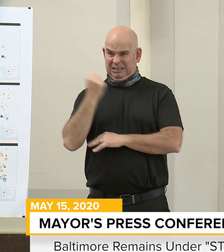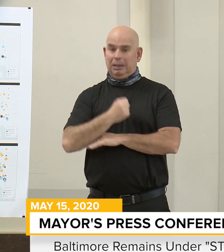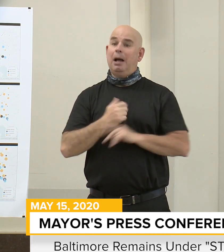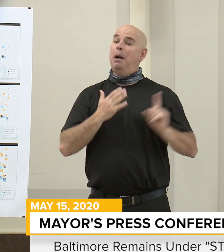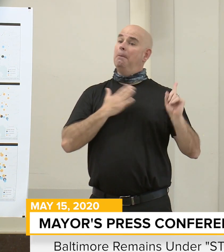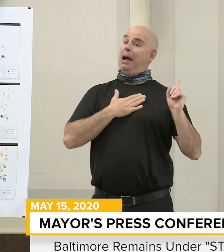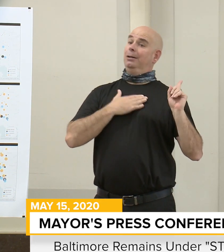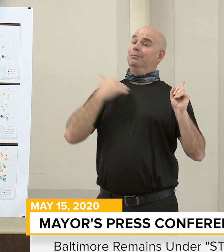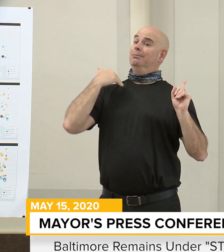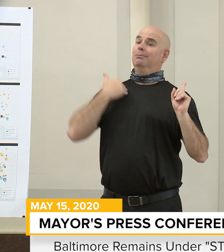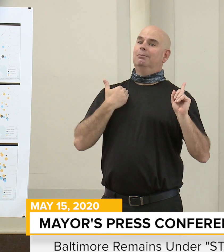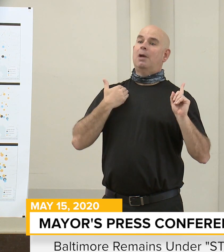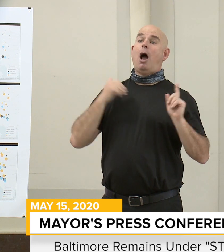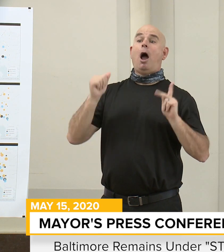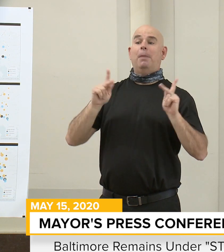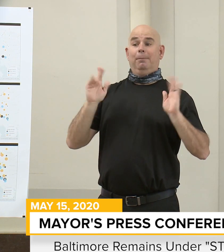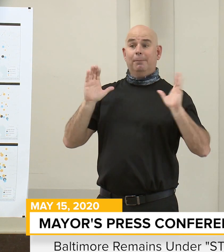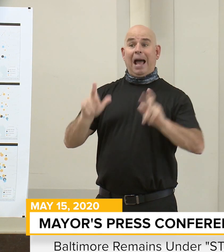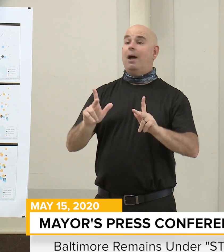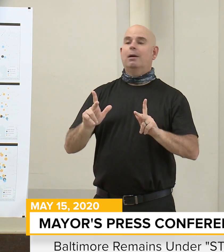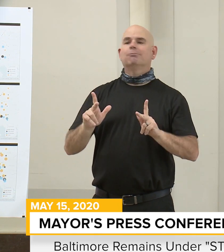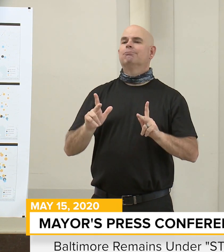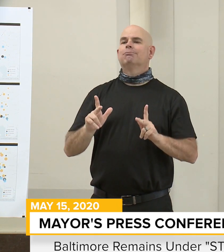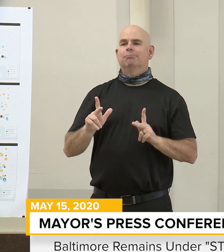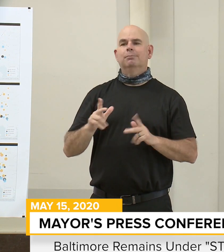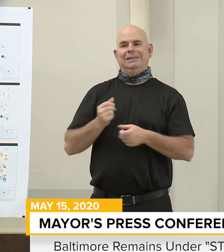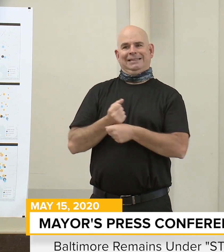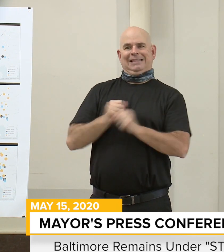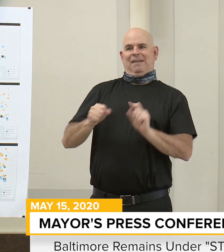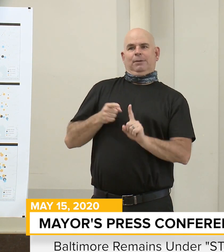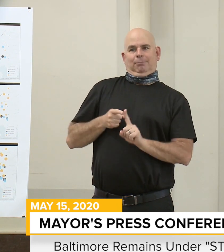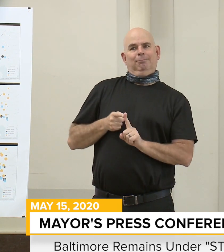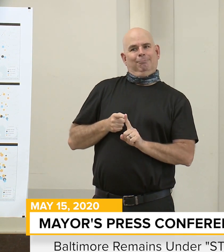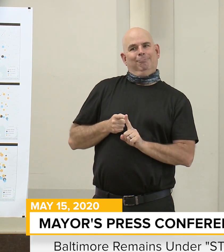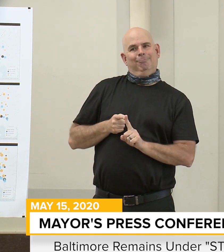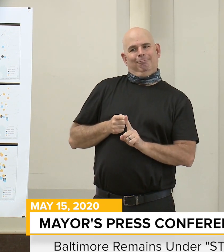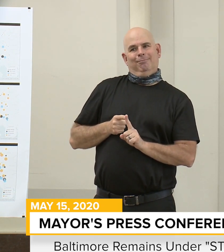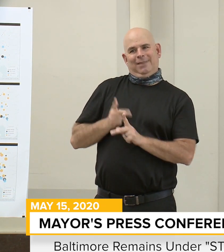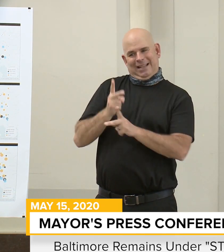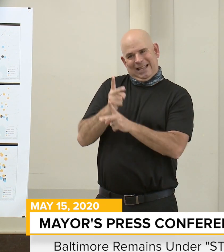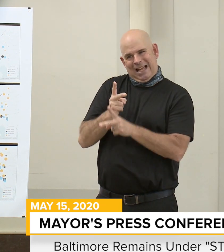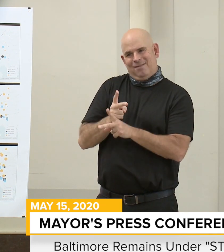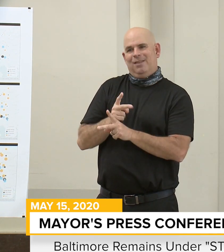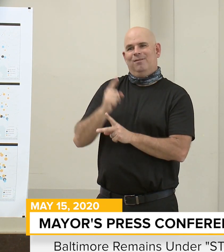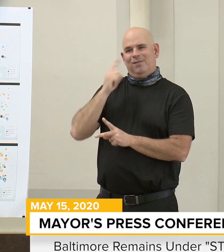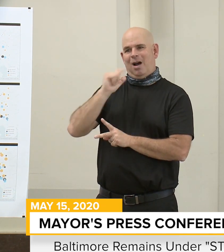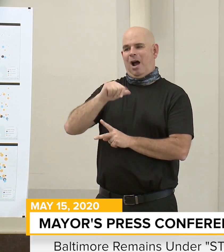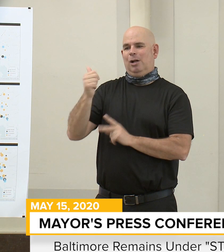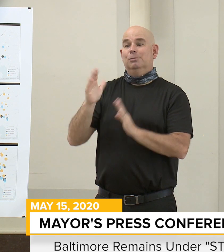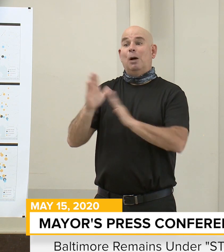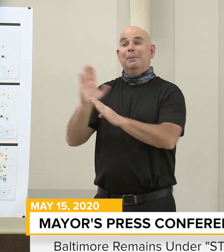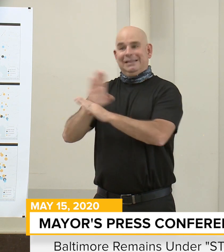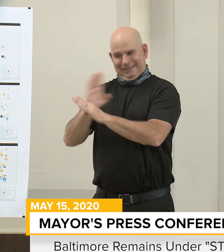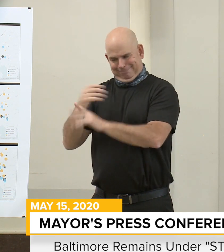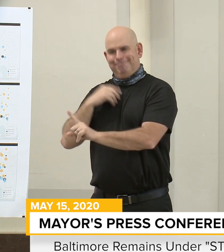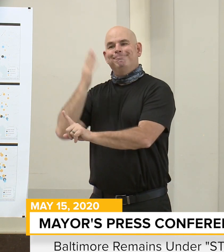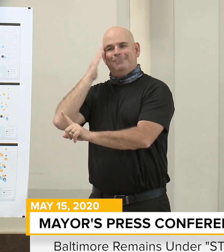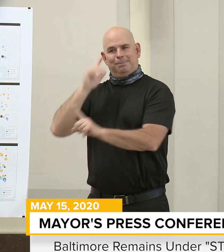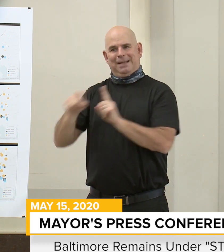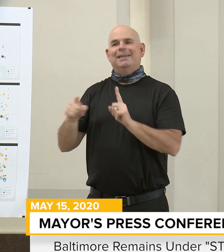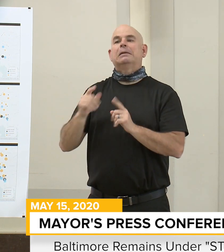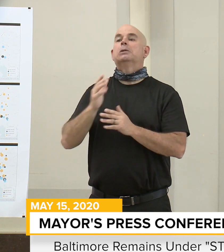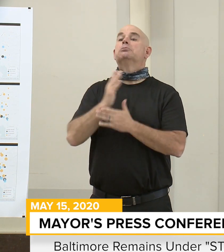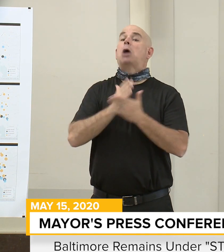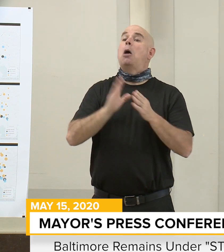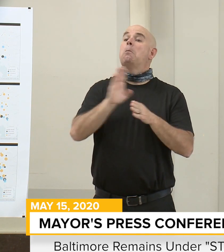City, and while also caring for our business partners. So some of the small businesses, you know, we had Goldman